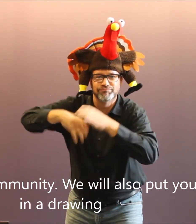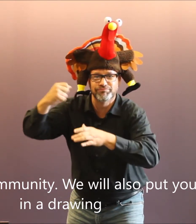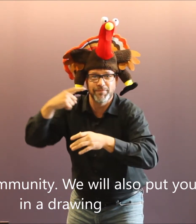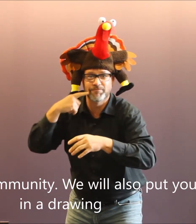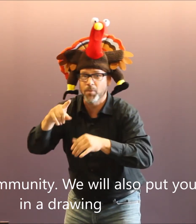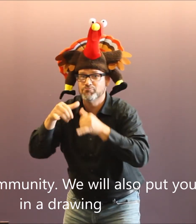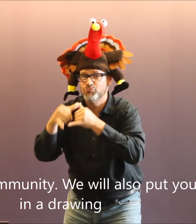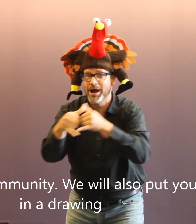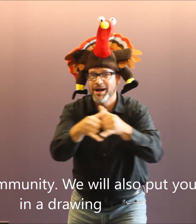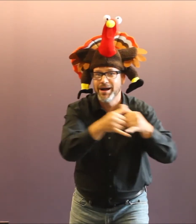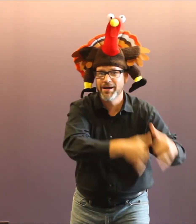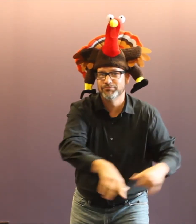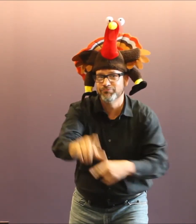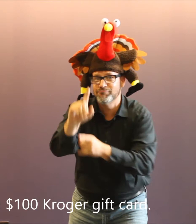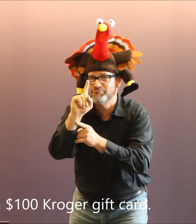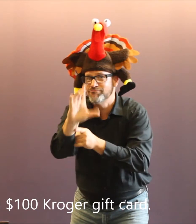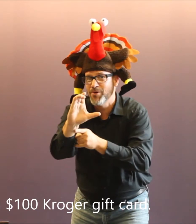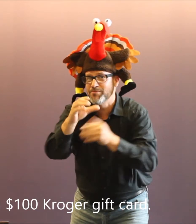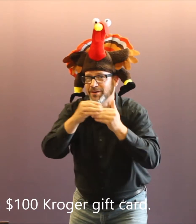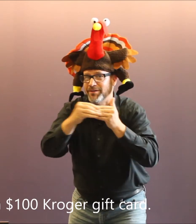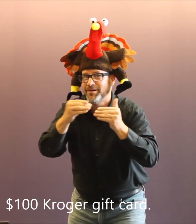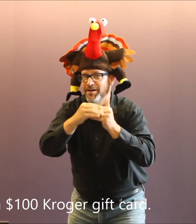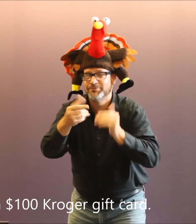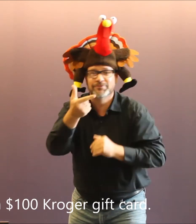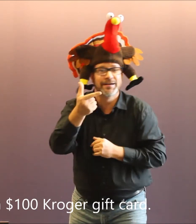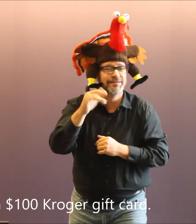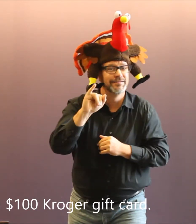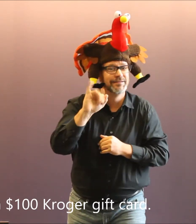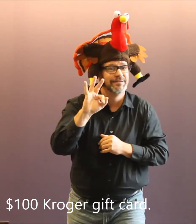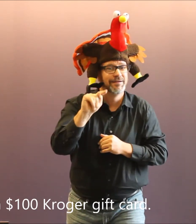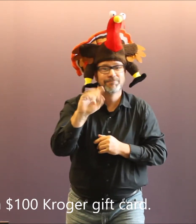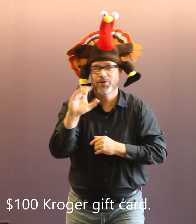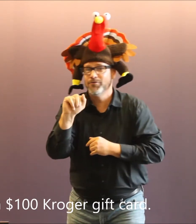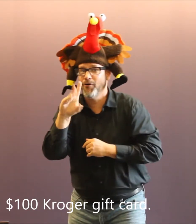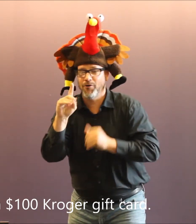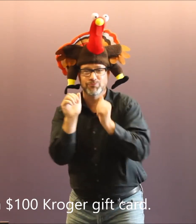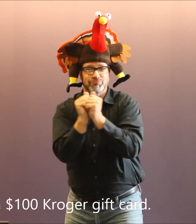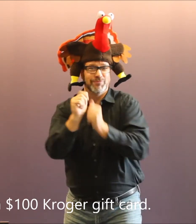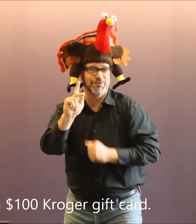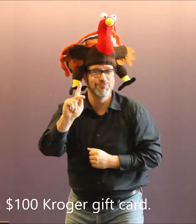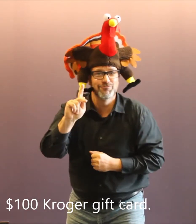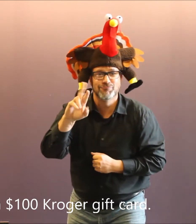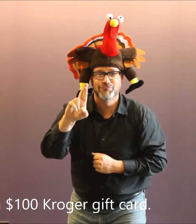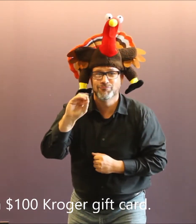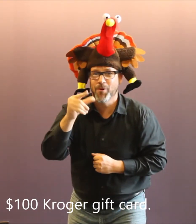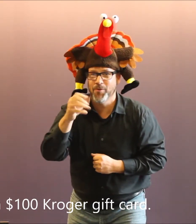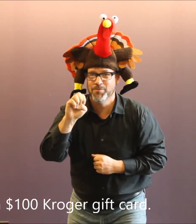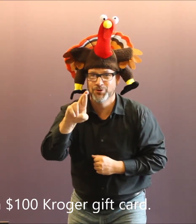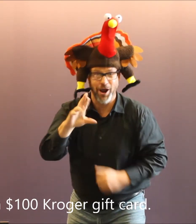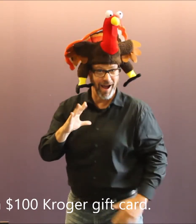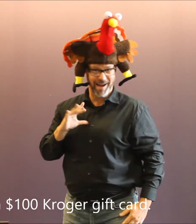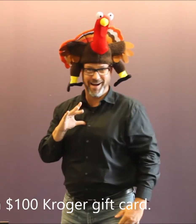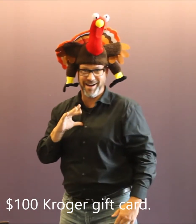We will also put your name in a drawing for a $100 Kroger gift card.